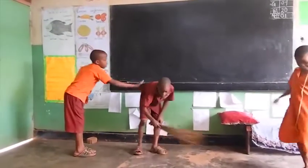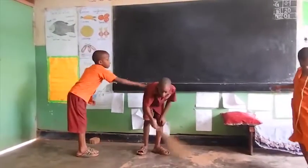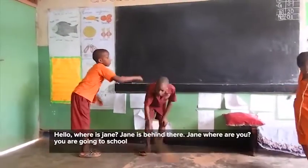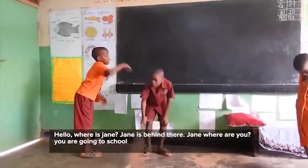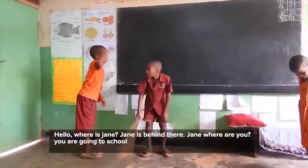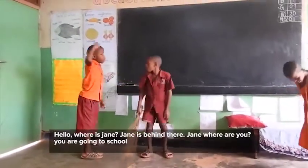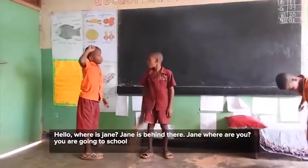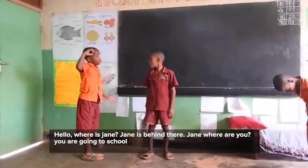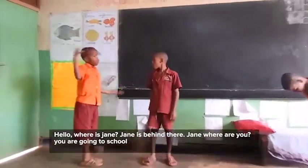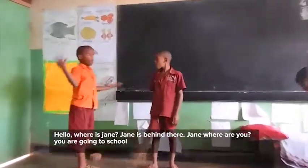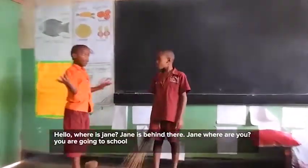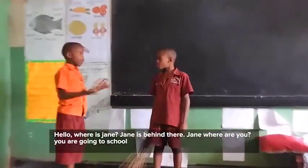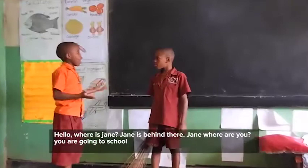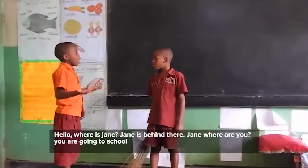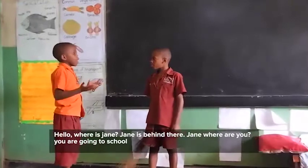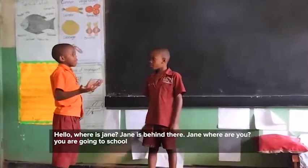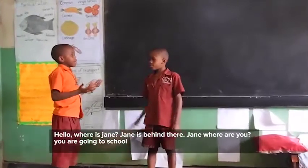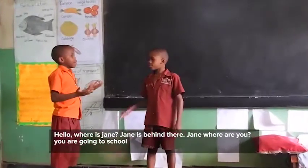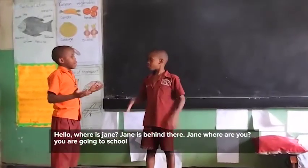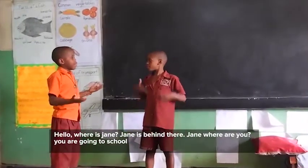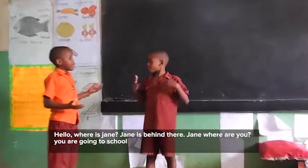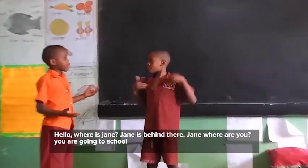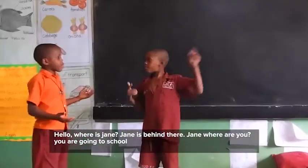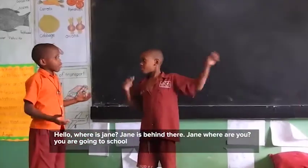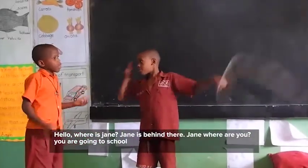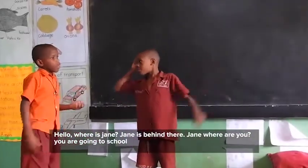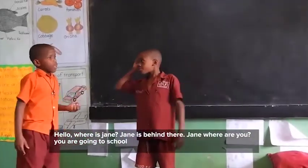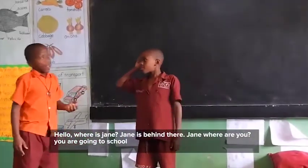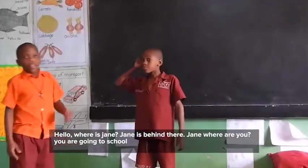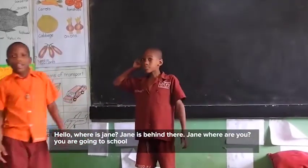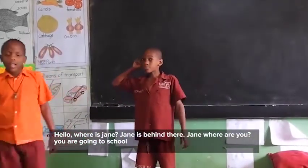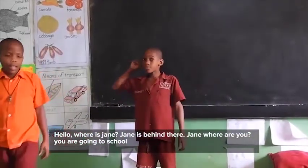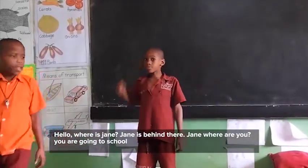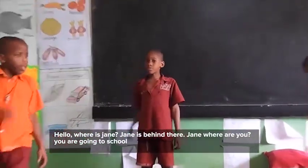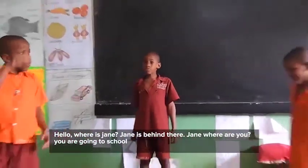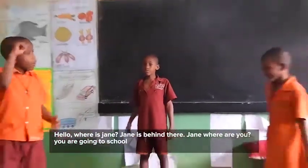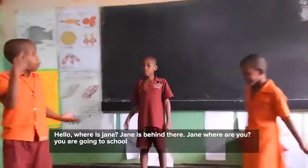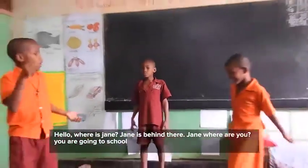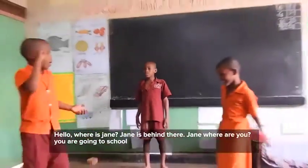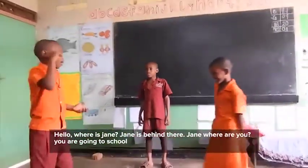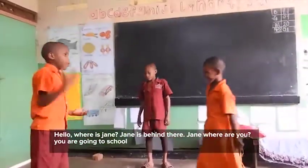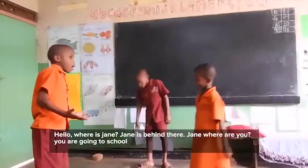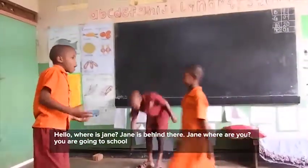Hello, where is Jane? Jane is behind there. Jane where are you?